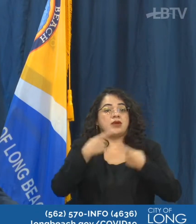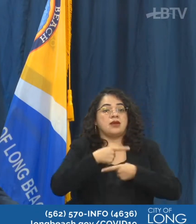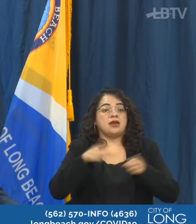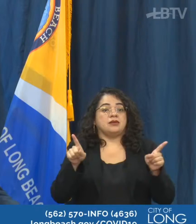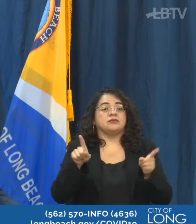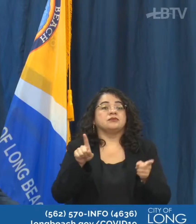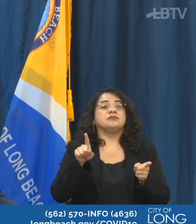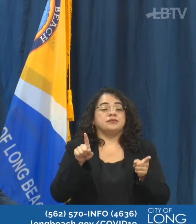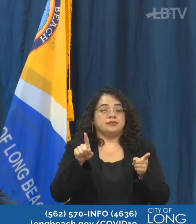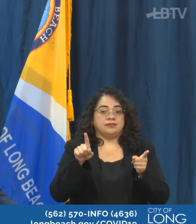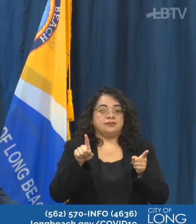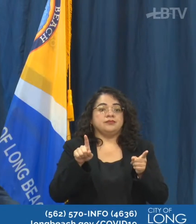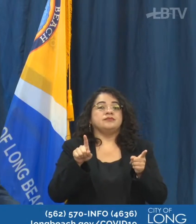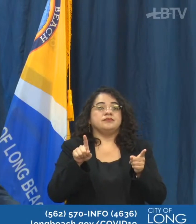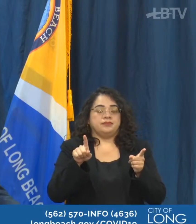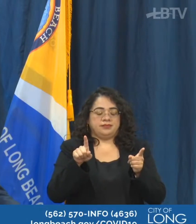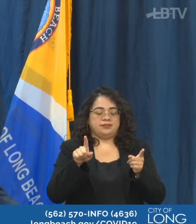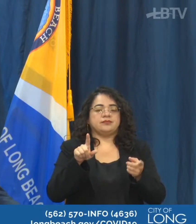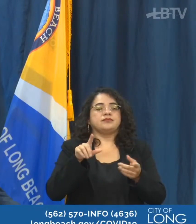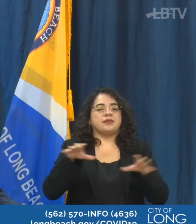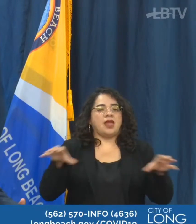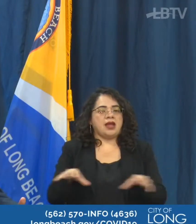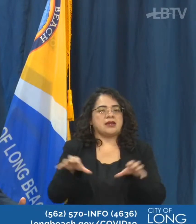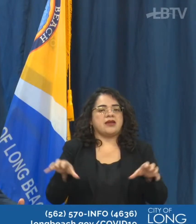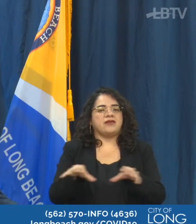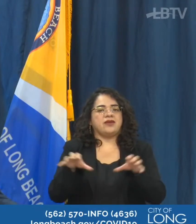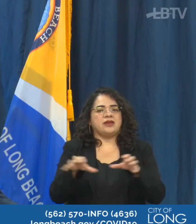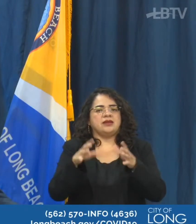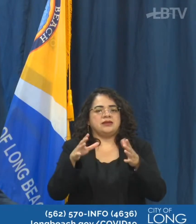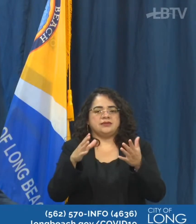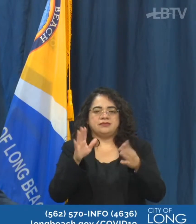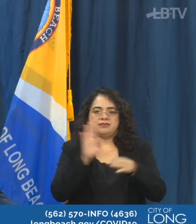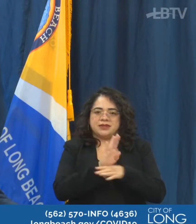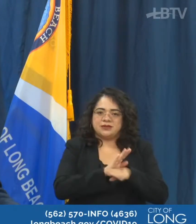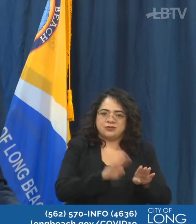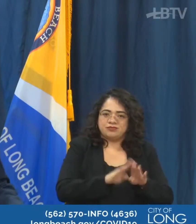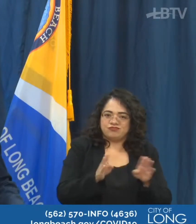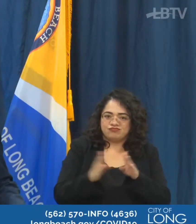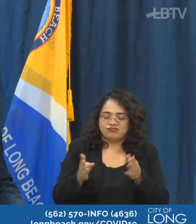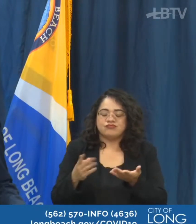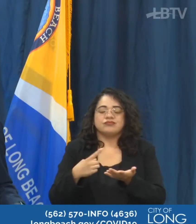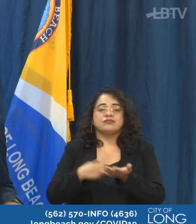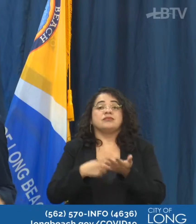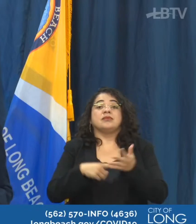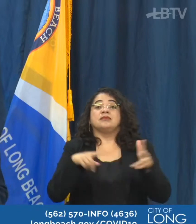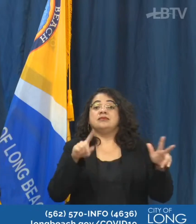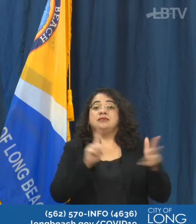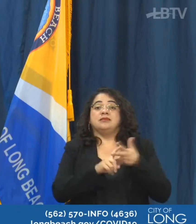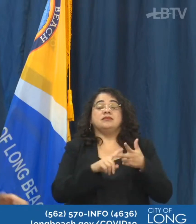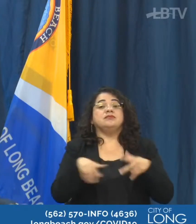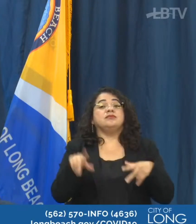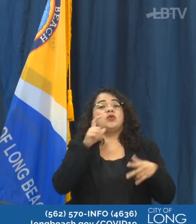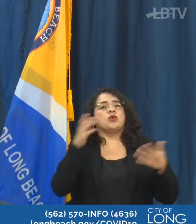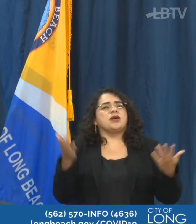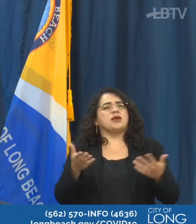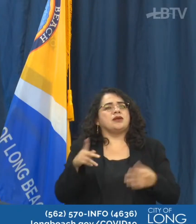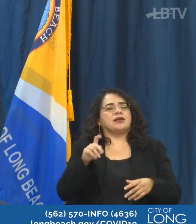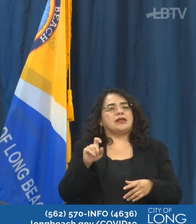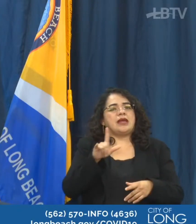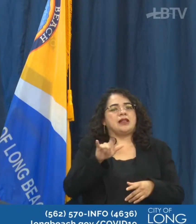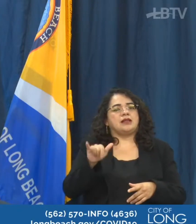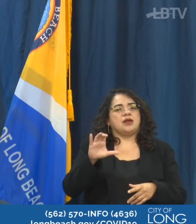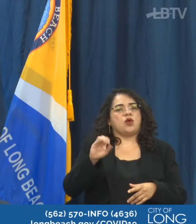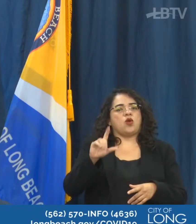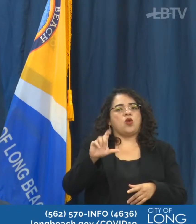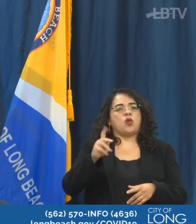department of our health department and Kelly Colopy who leads our department. We'll also be here to give some additional updates and also to answer